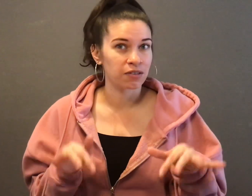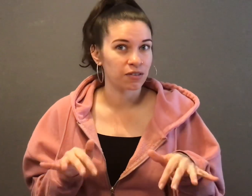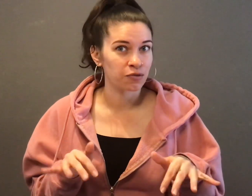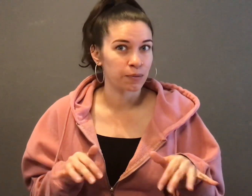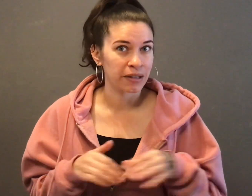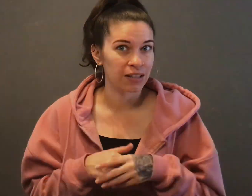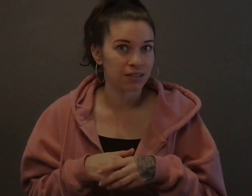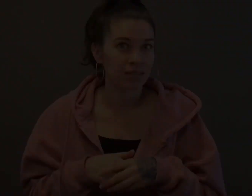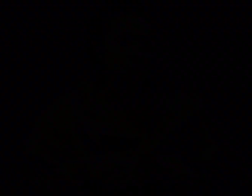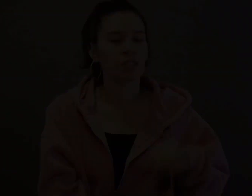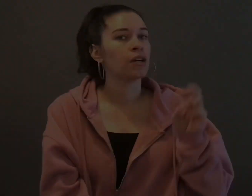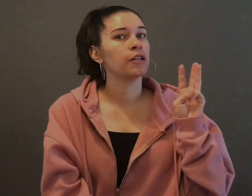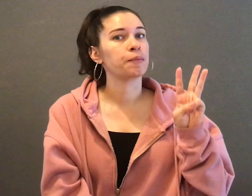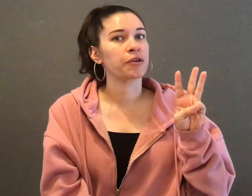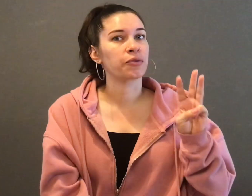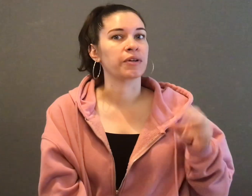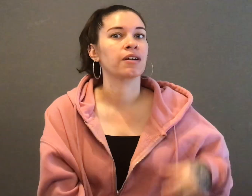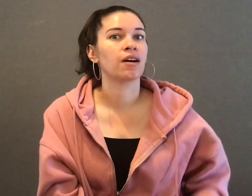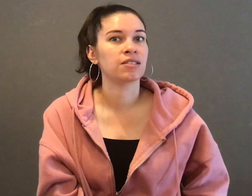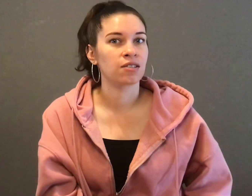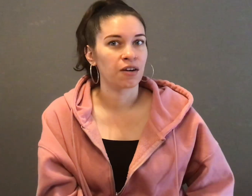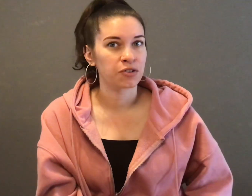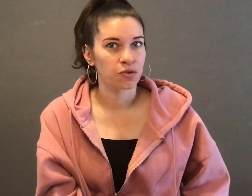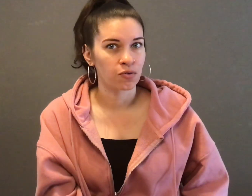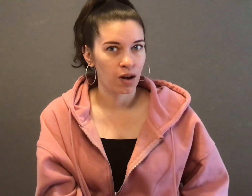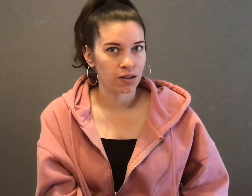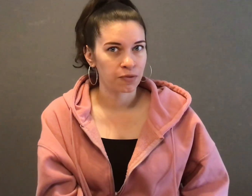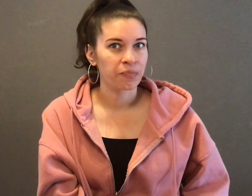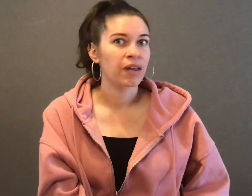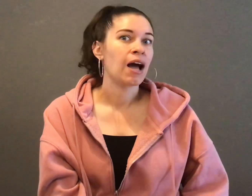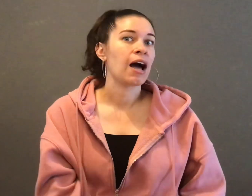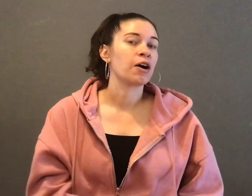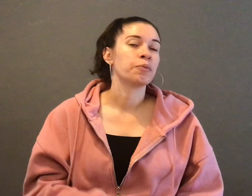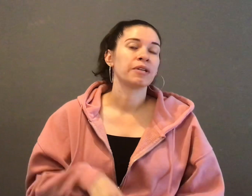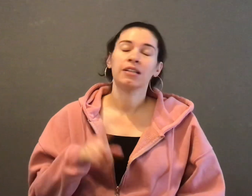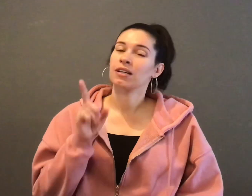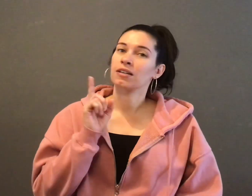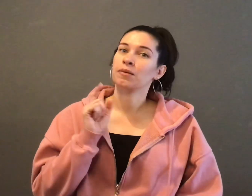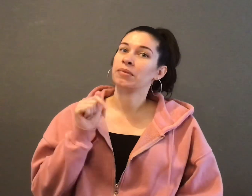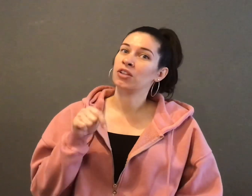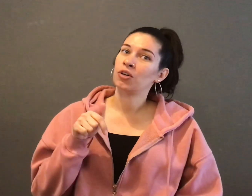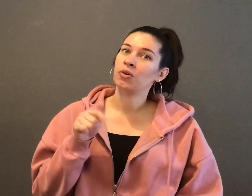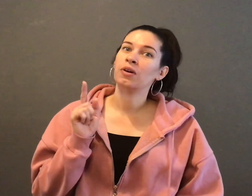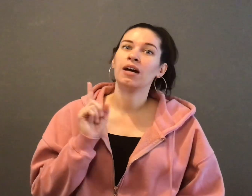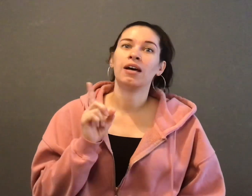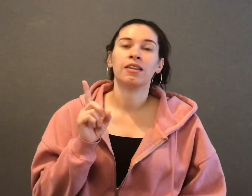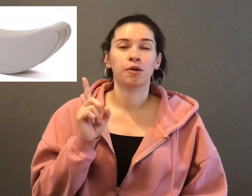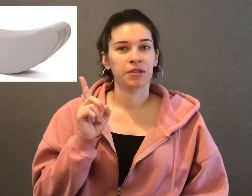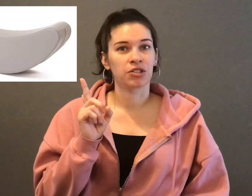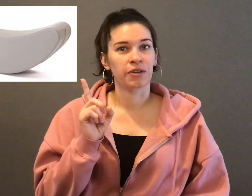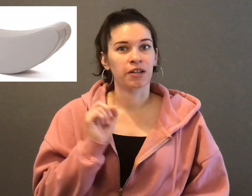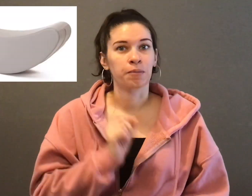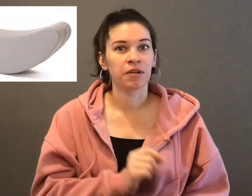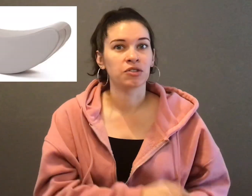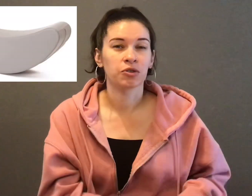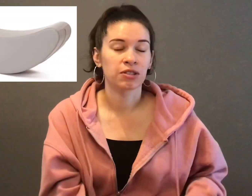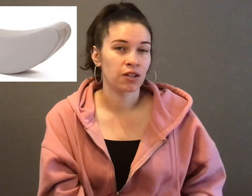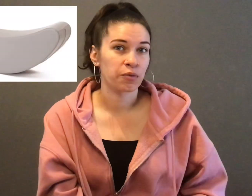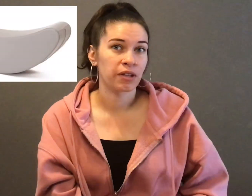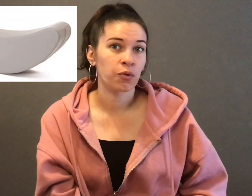from my list. Number three, a soft rocker. I will put a link below and then a picture right here above so you can see the one that